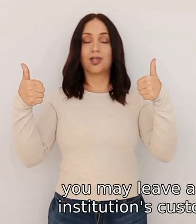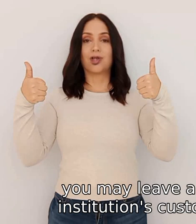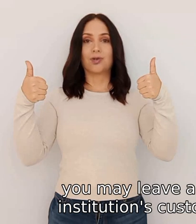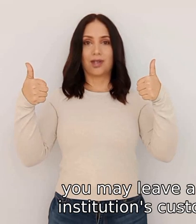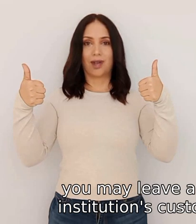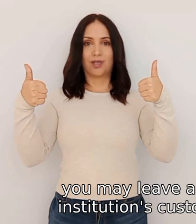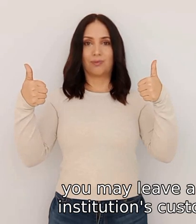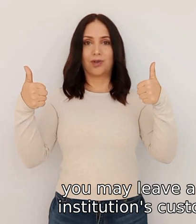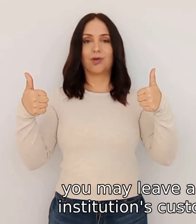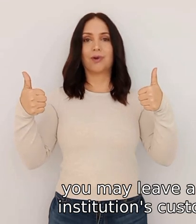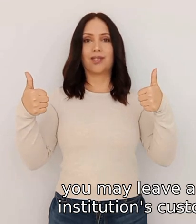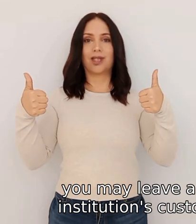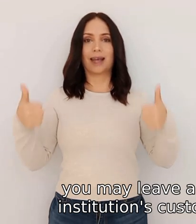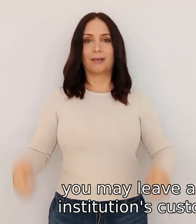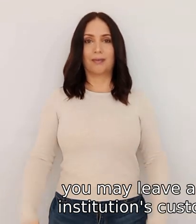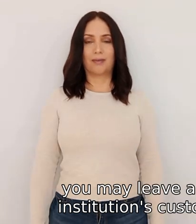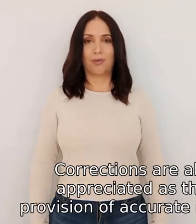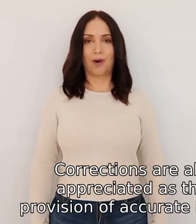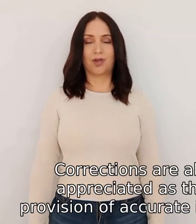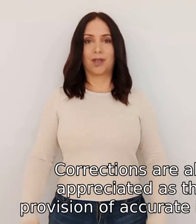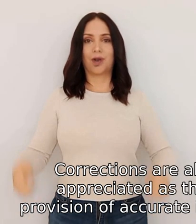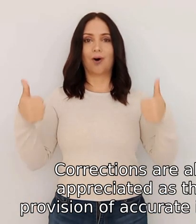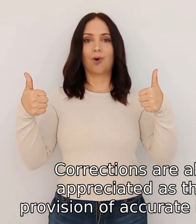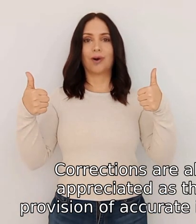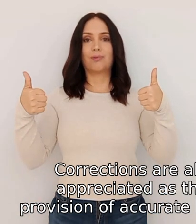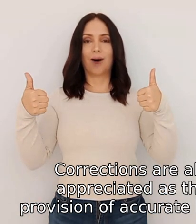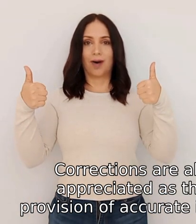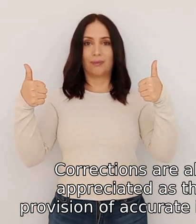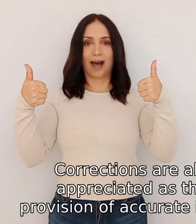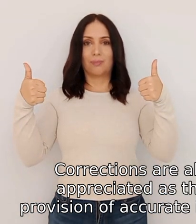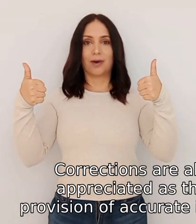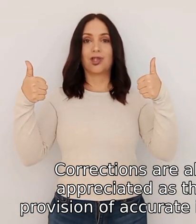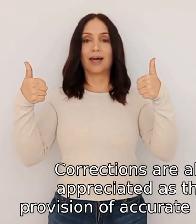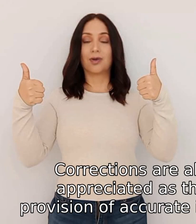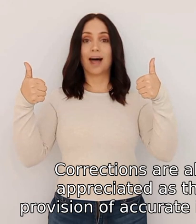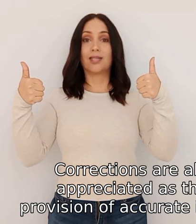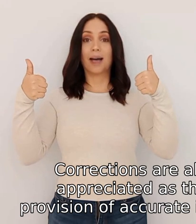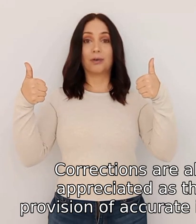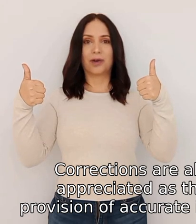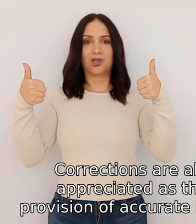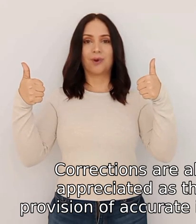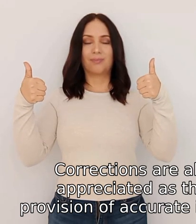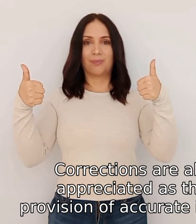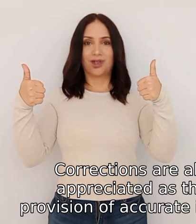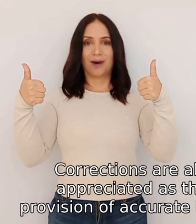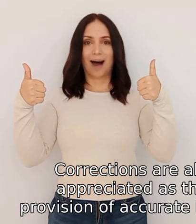institution's customer service team corrections are always welcome and appreciated as they help ensure the provision of